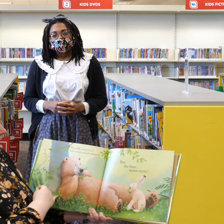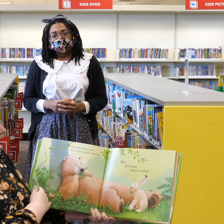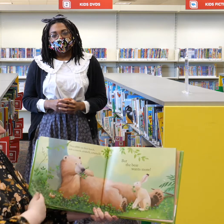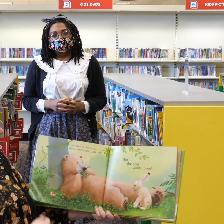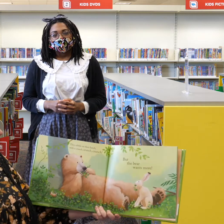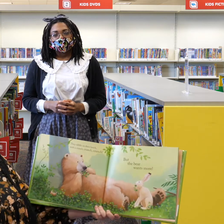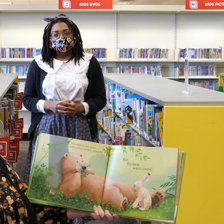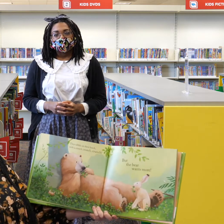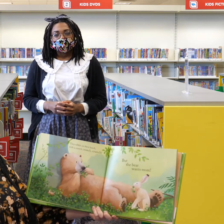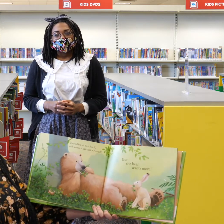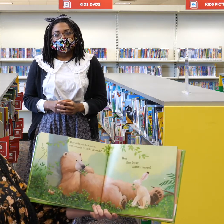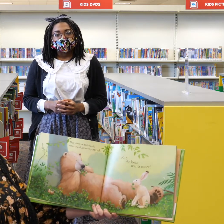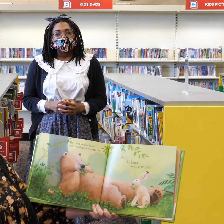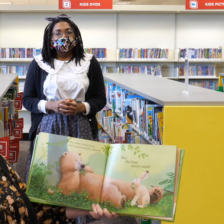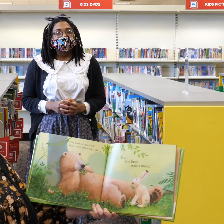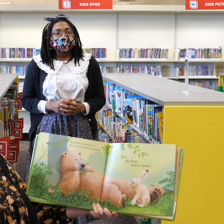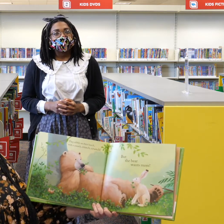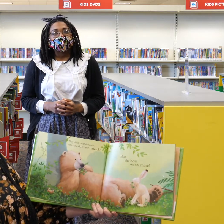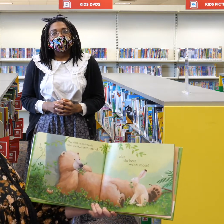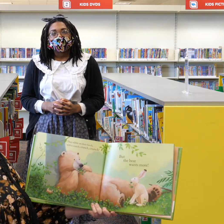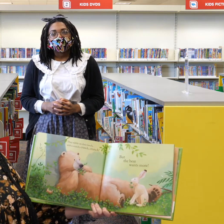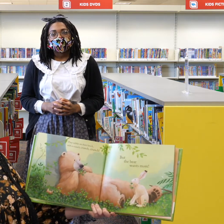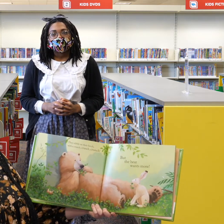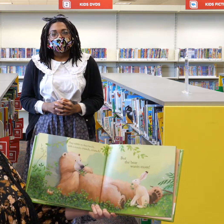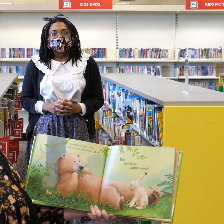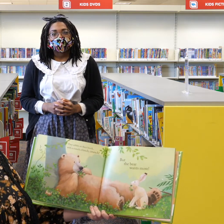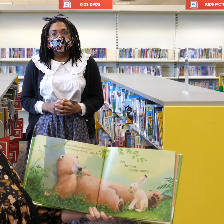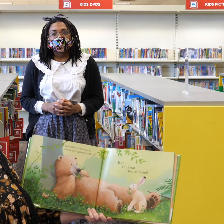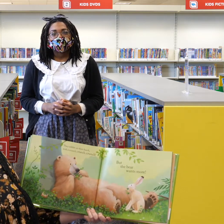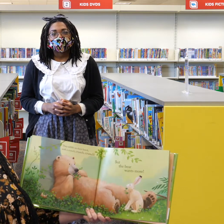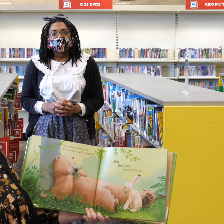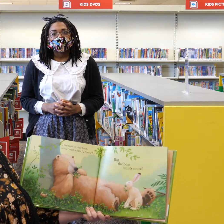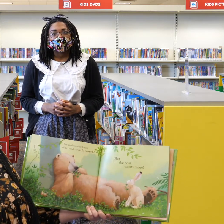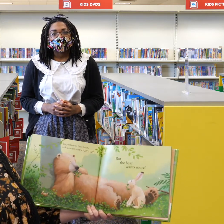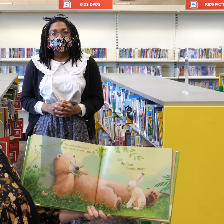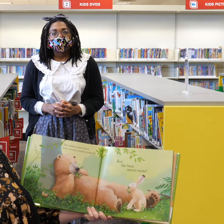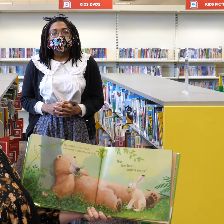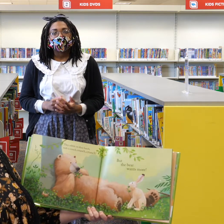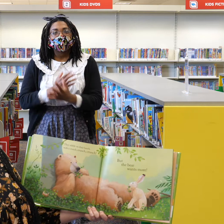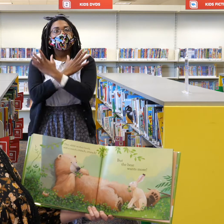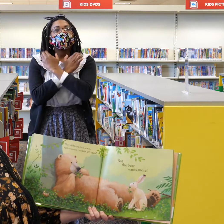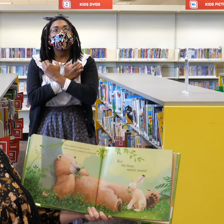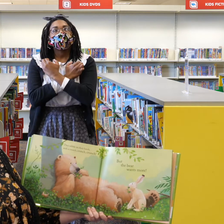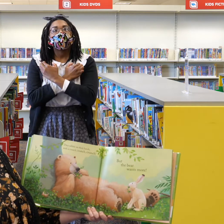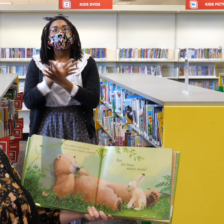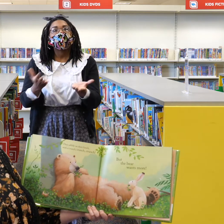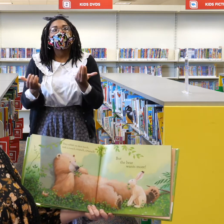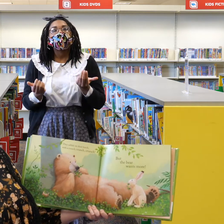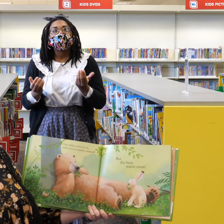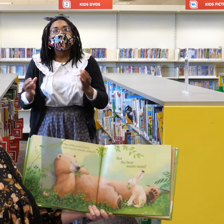They nibble on their lunch with a crunch, crunch, crunch. But the bear wants more.